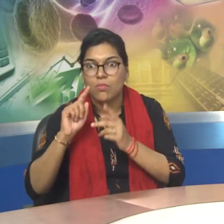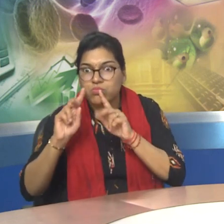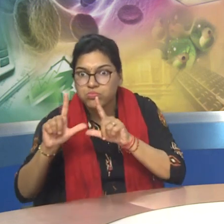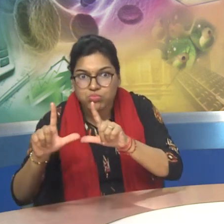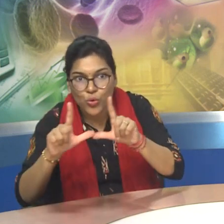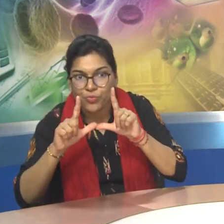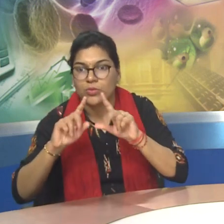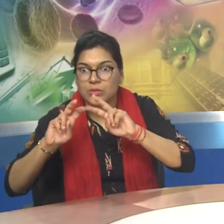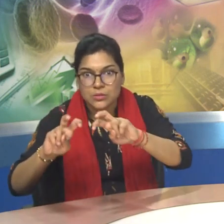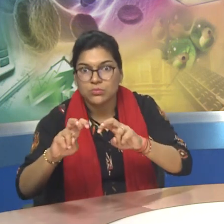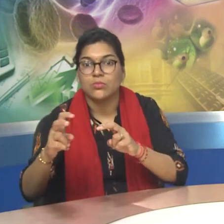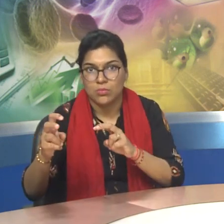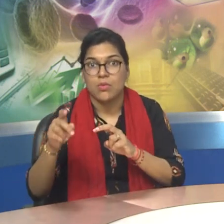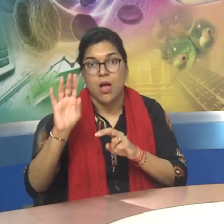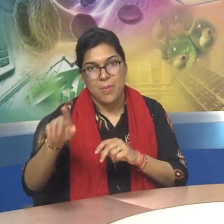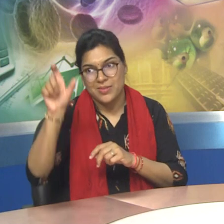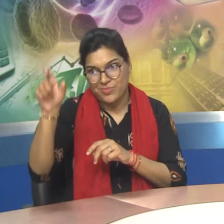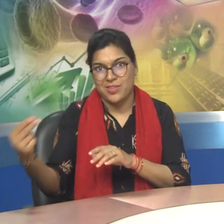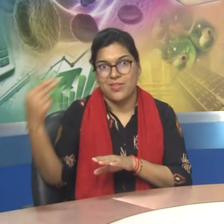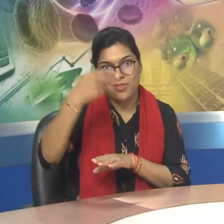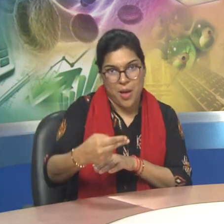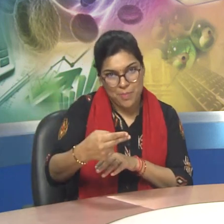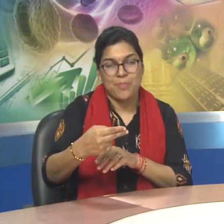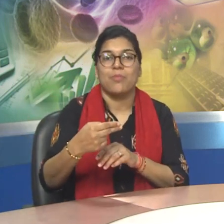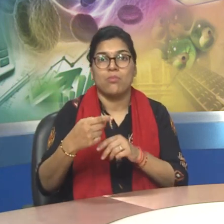Each article has the address of the author.